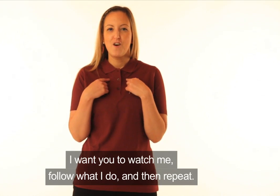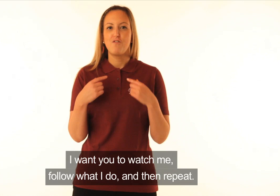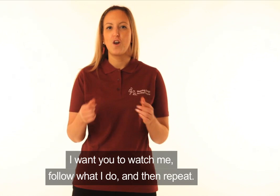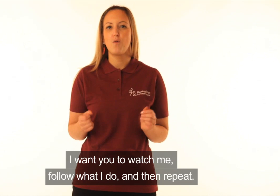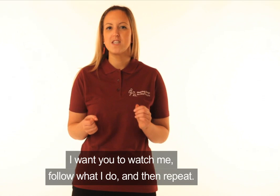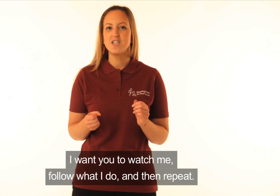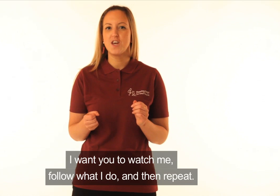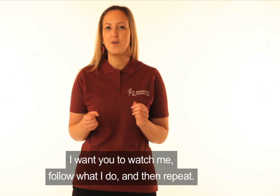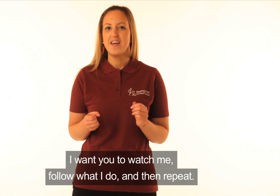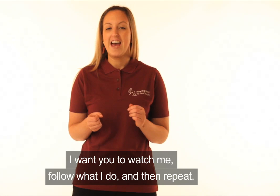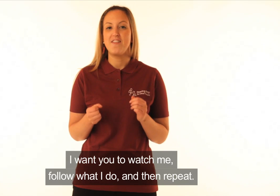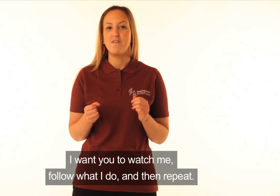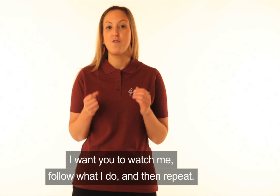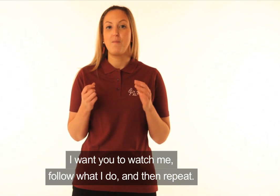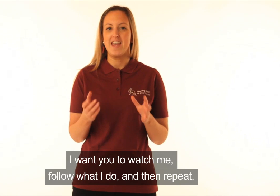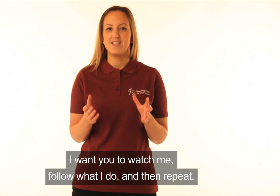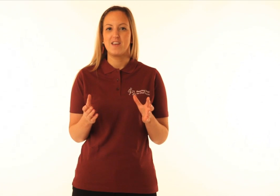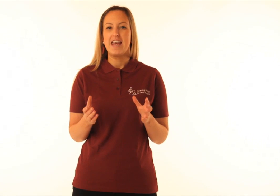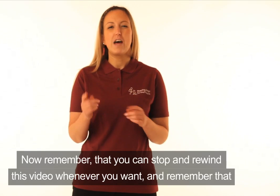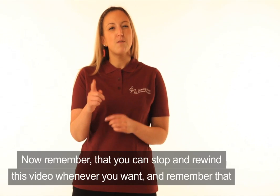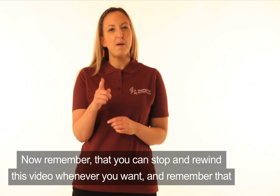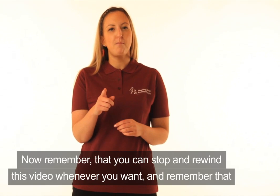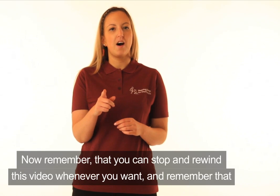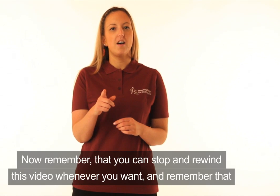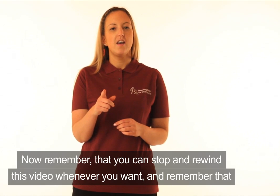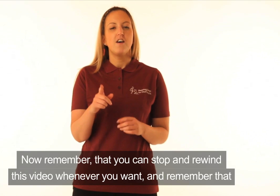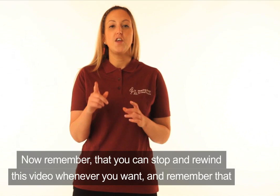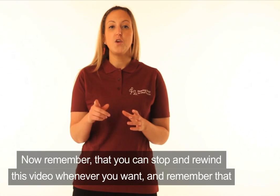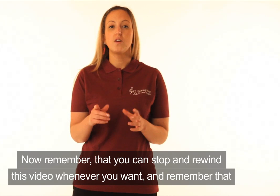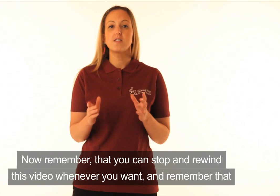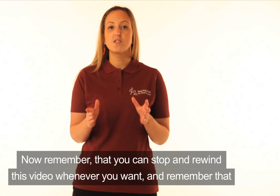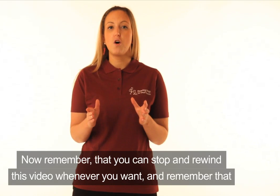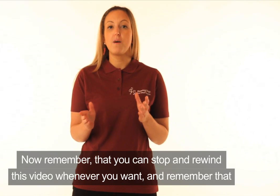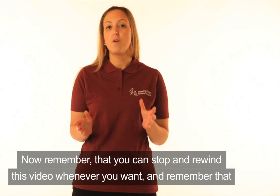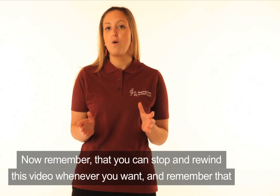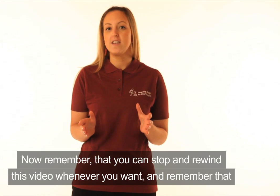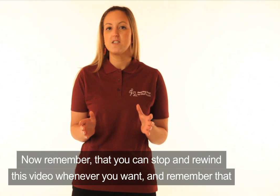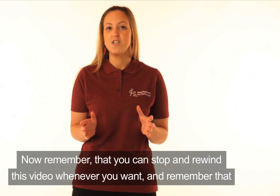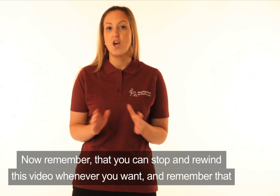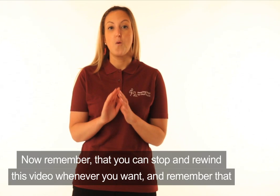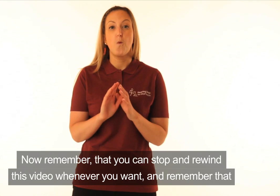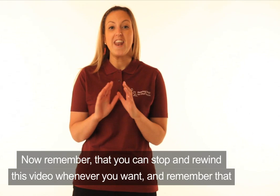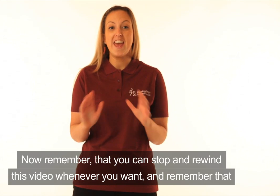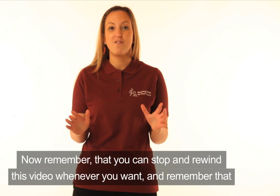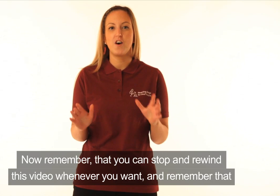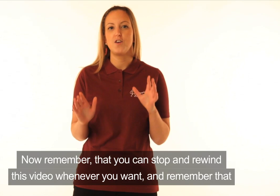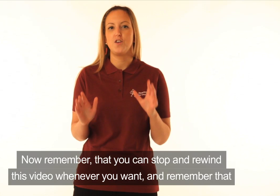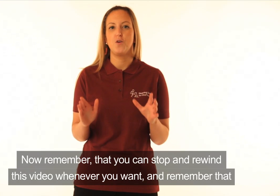follow what I do and then repeat. Now remember that you can stop and rewind this video whenever you